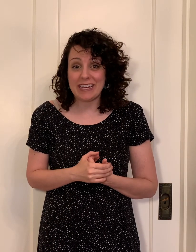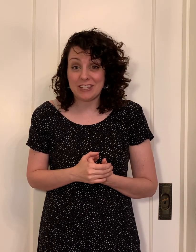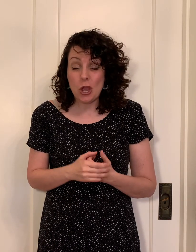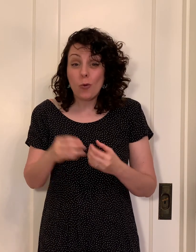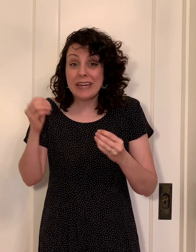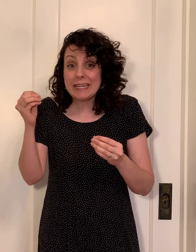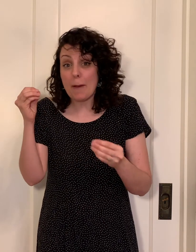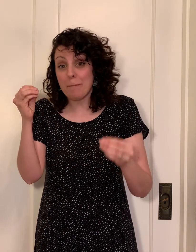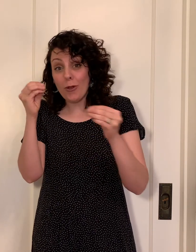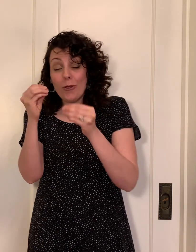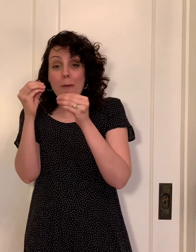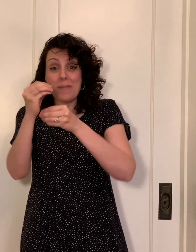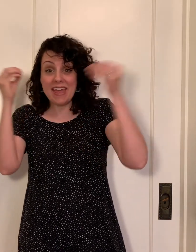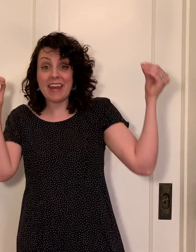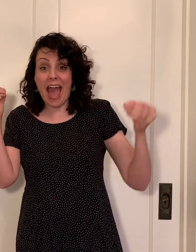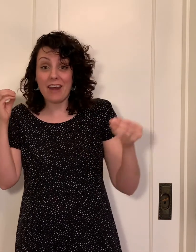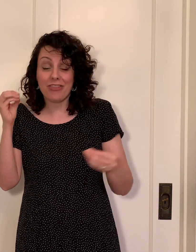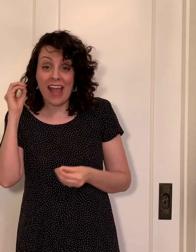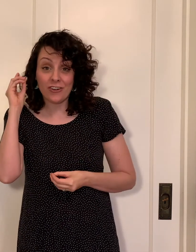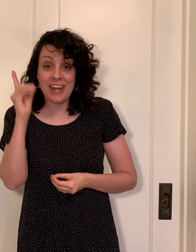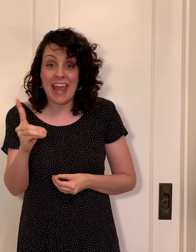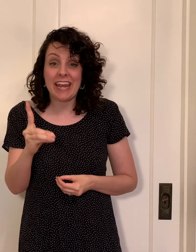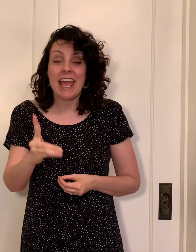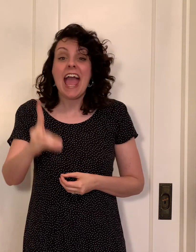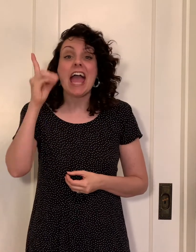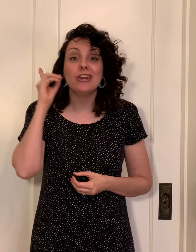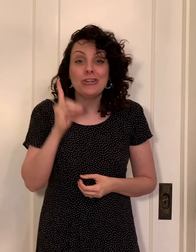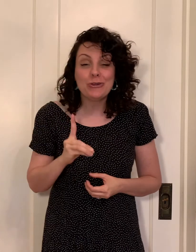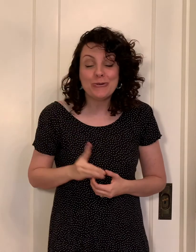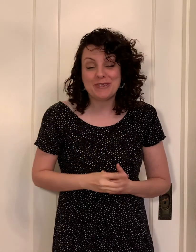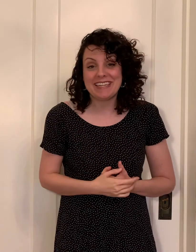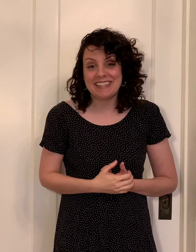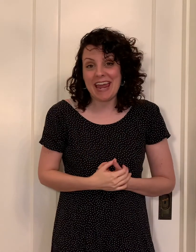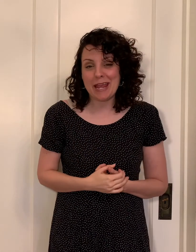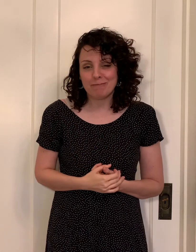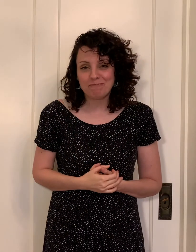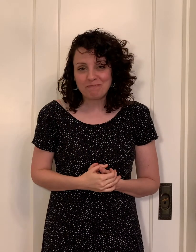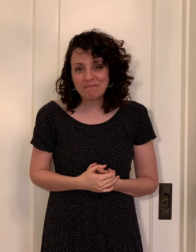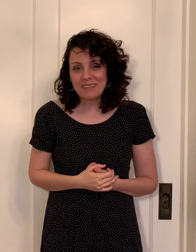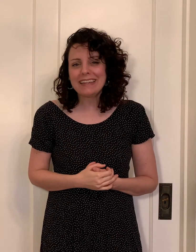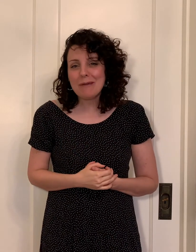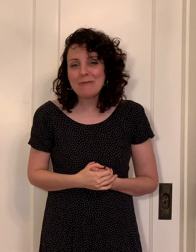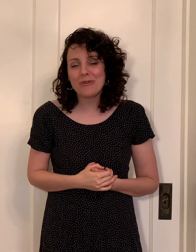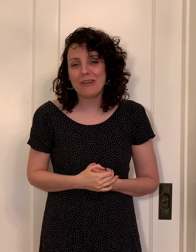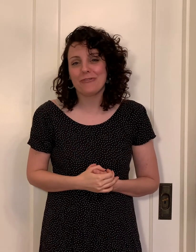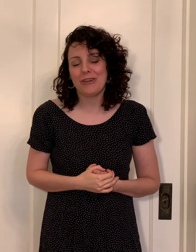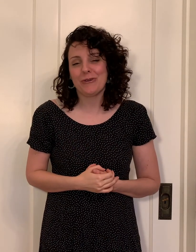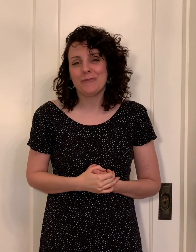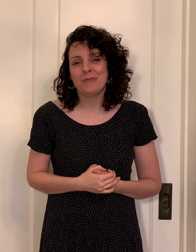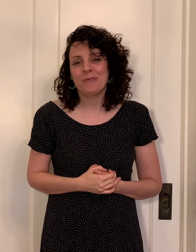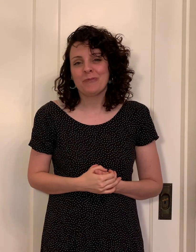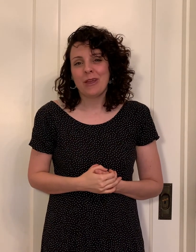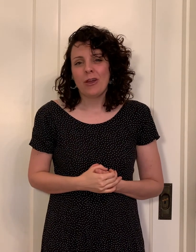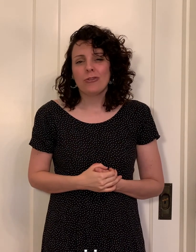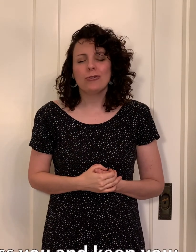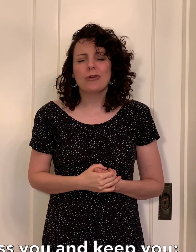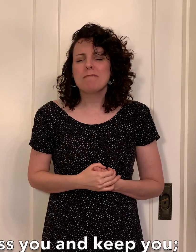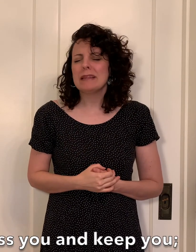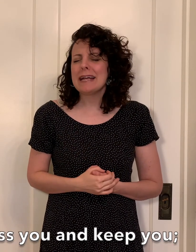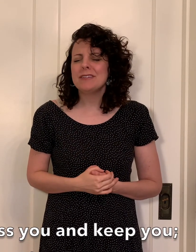we need to pull the pin out of that grenade and use his name let me pray for you the lord bless